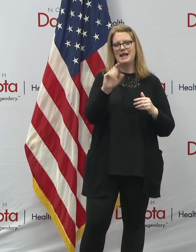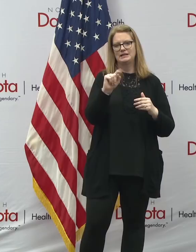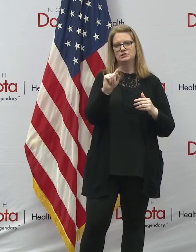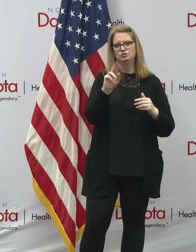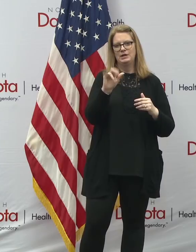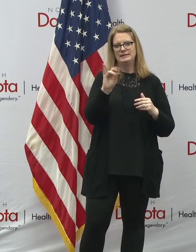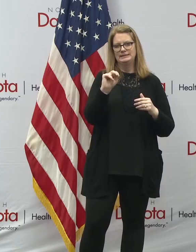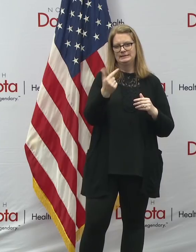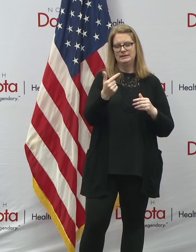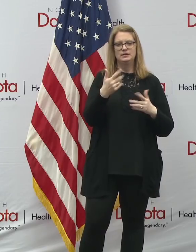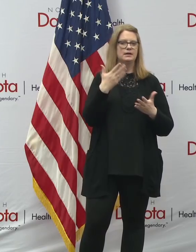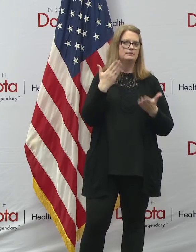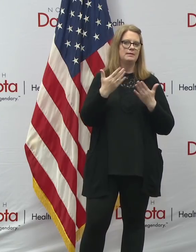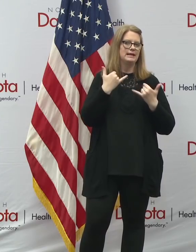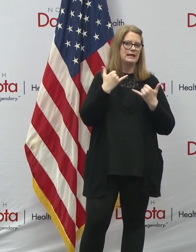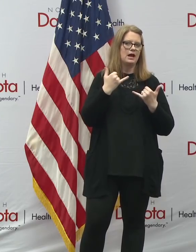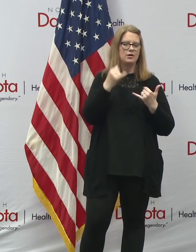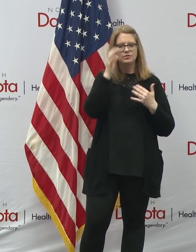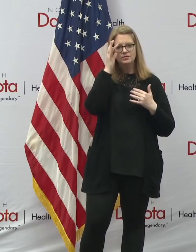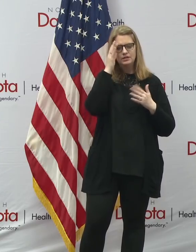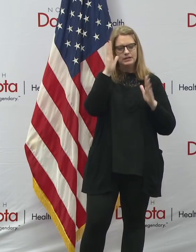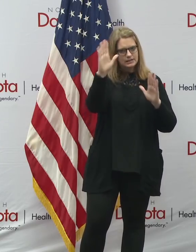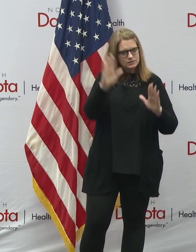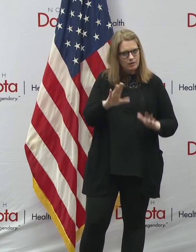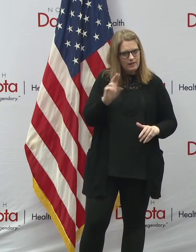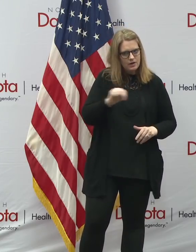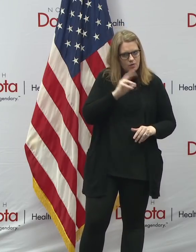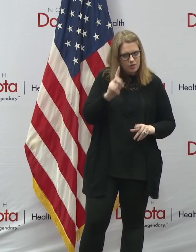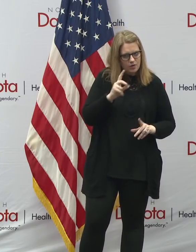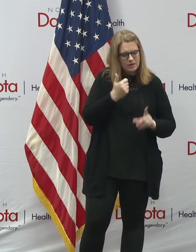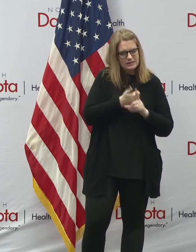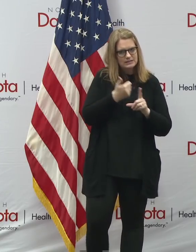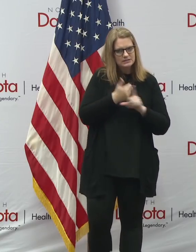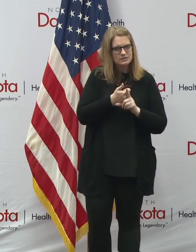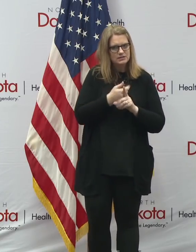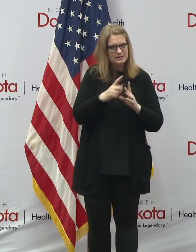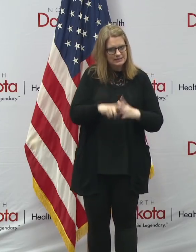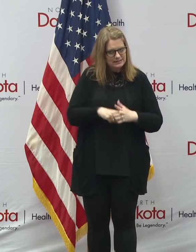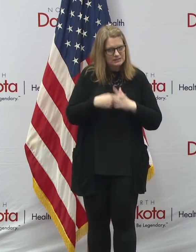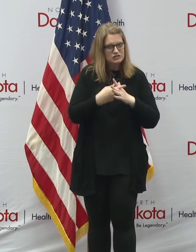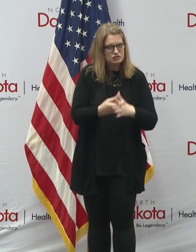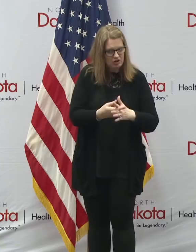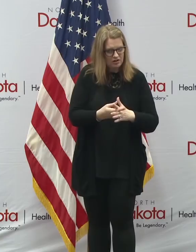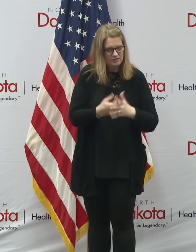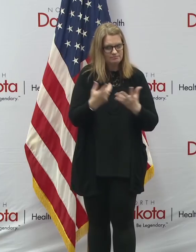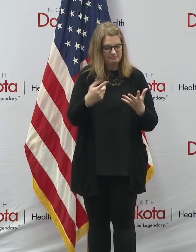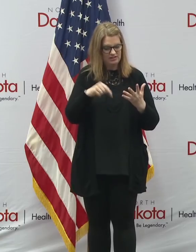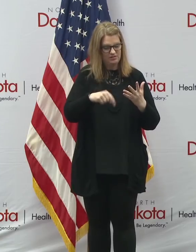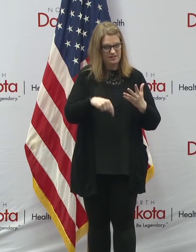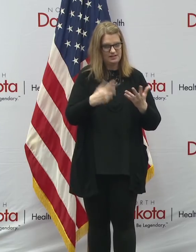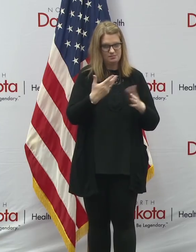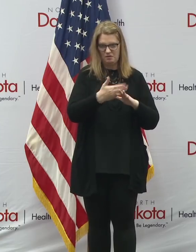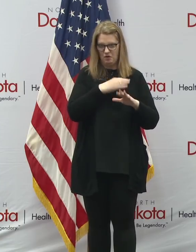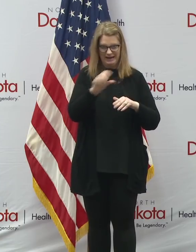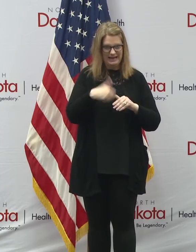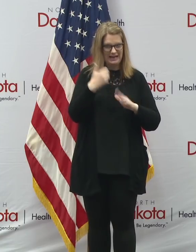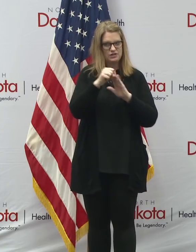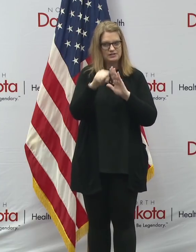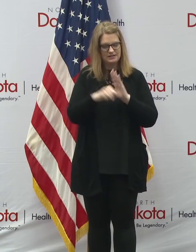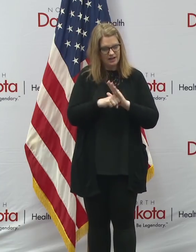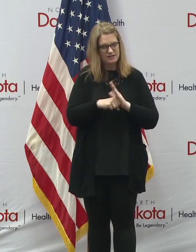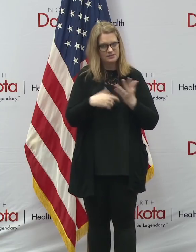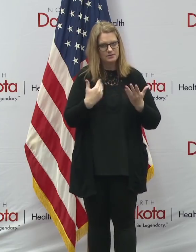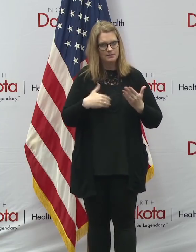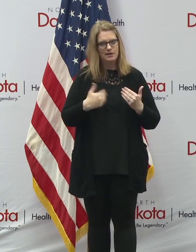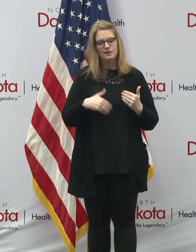And perhaps now that, again, great that North Dakota was on the very front edge of this, of any of the states. And nice to see the major